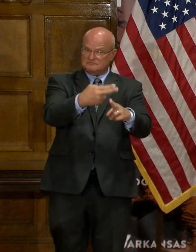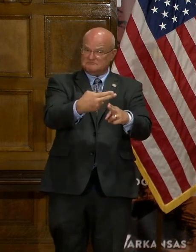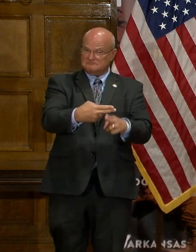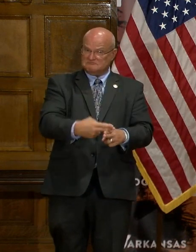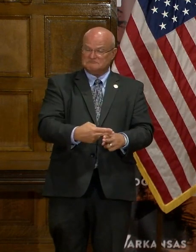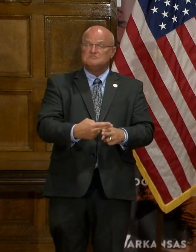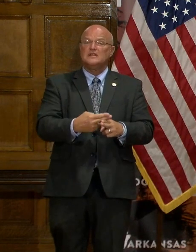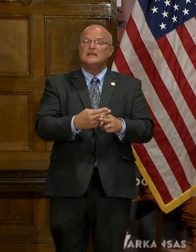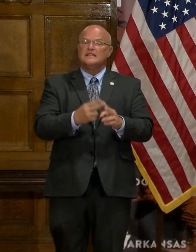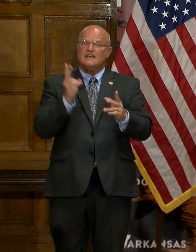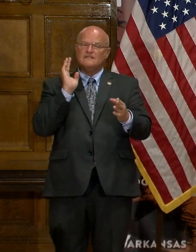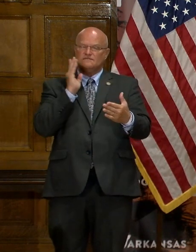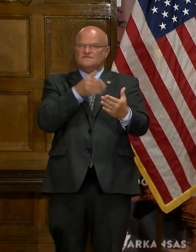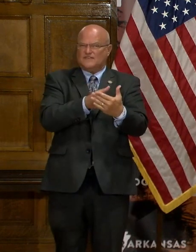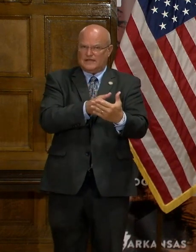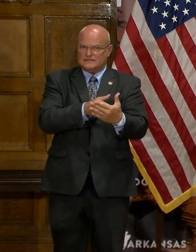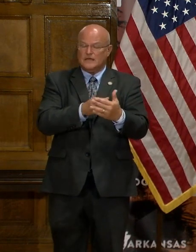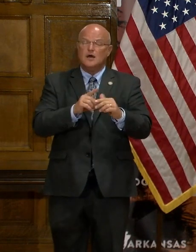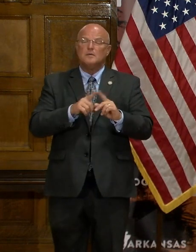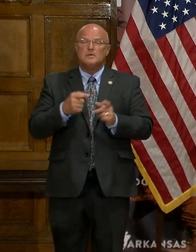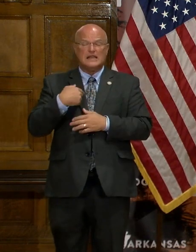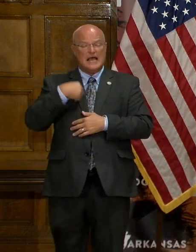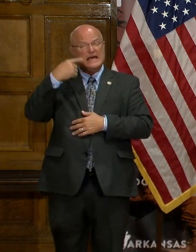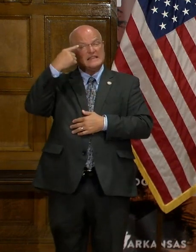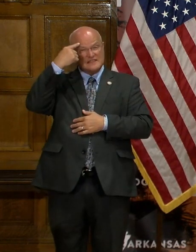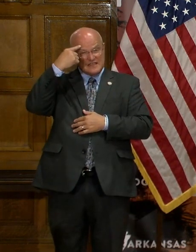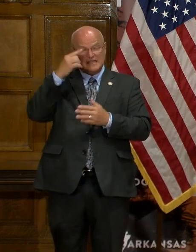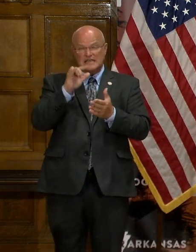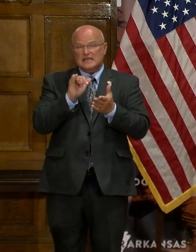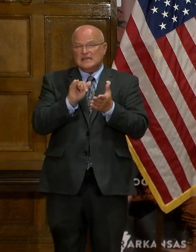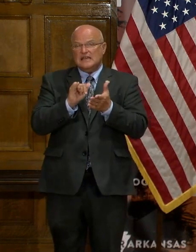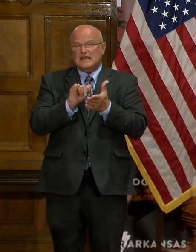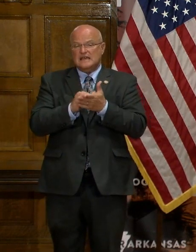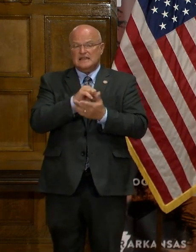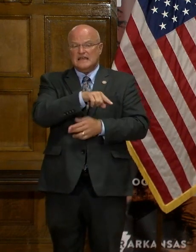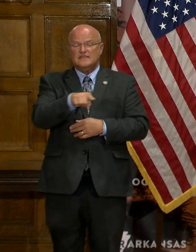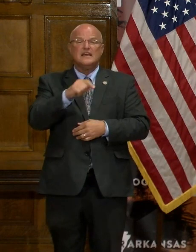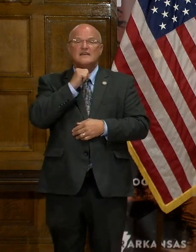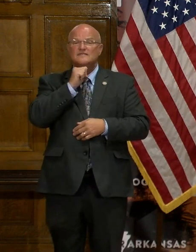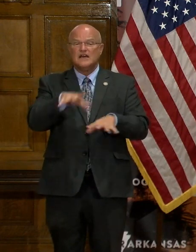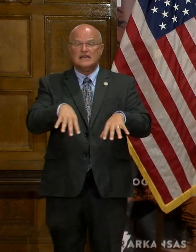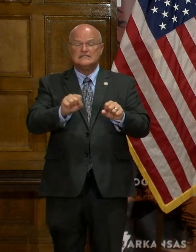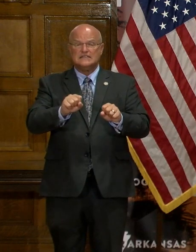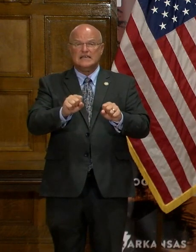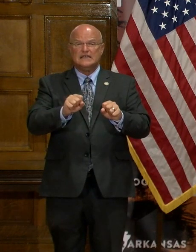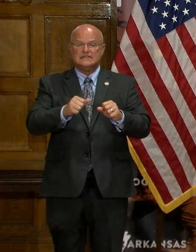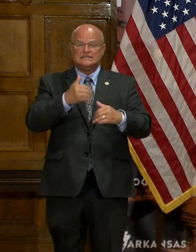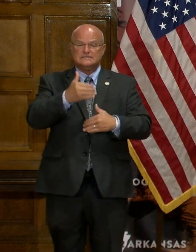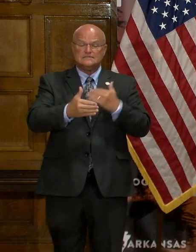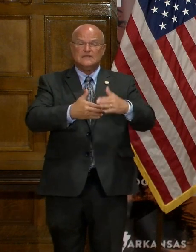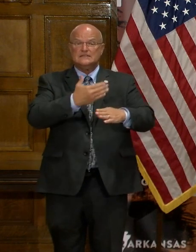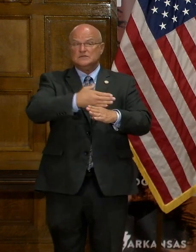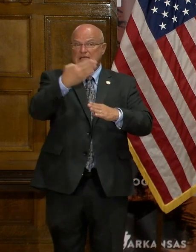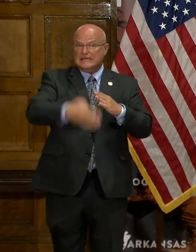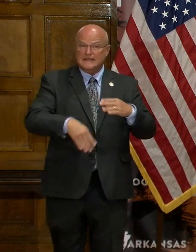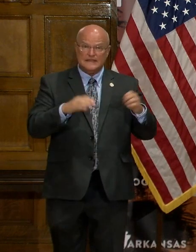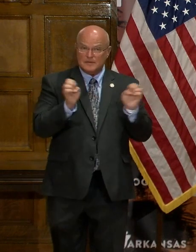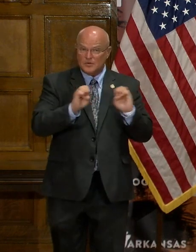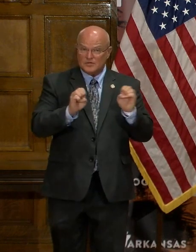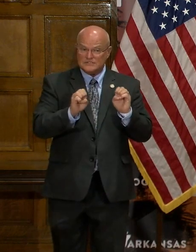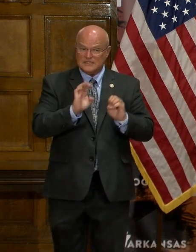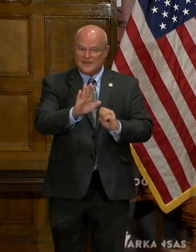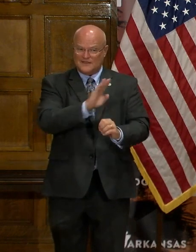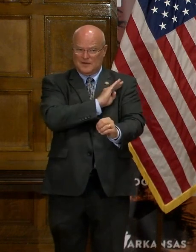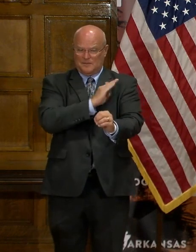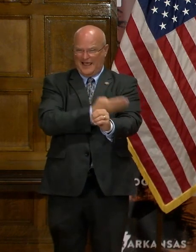filed this lawsuit. But I believe that the fact that they have not taken steps to end the emergency under their